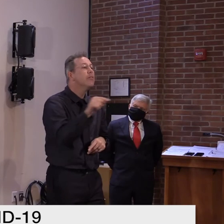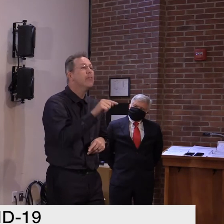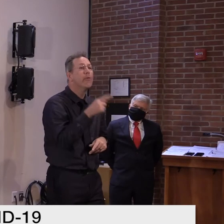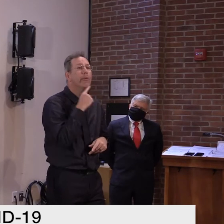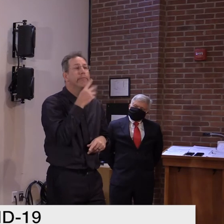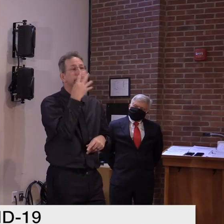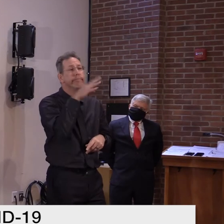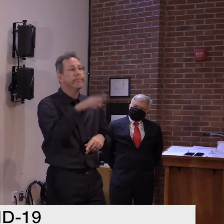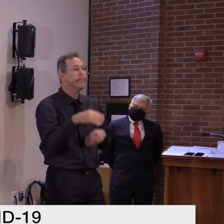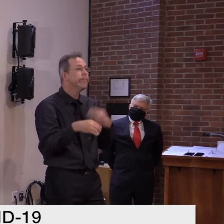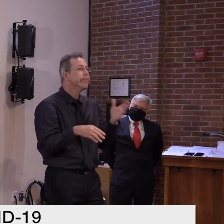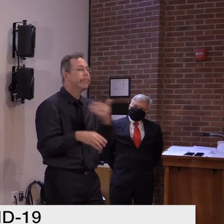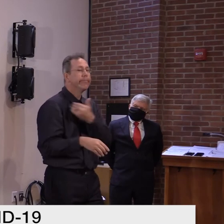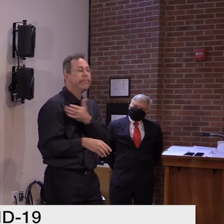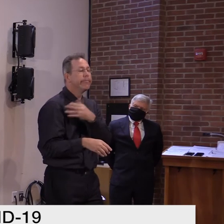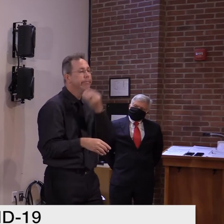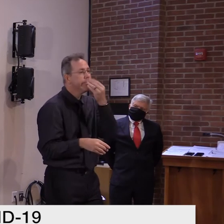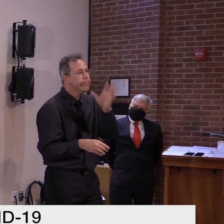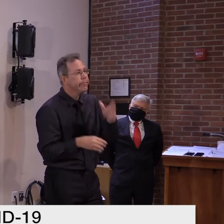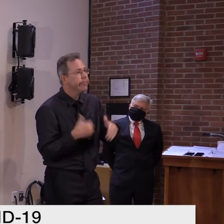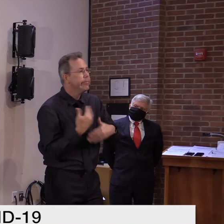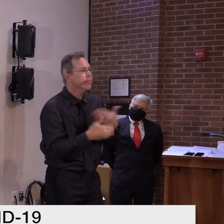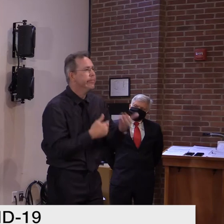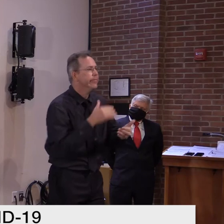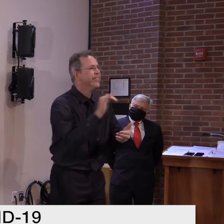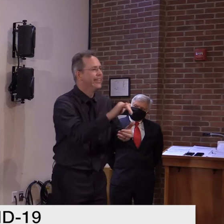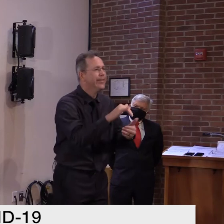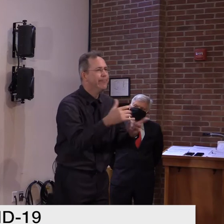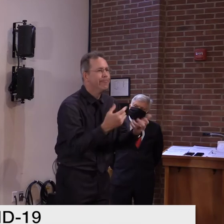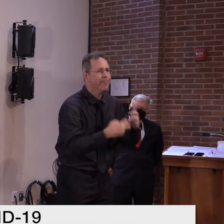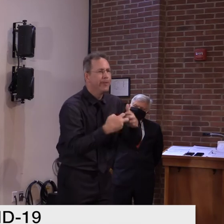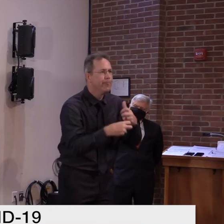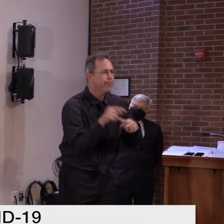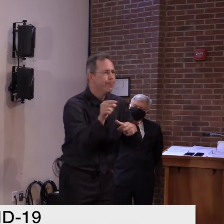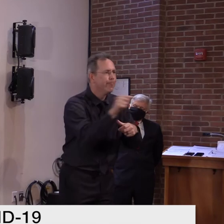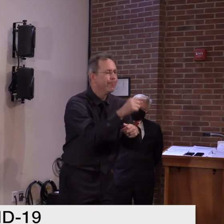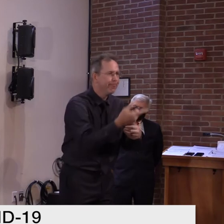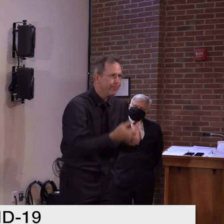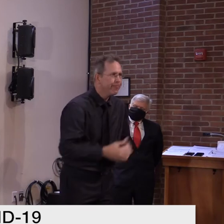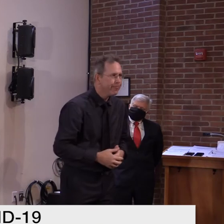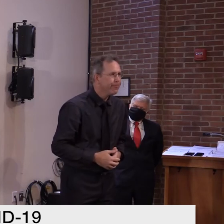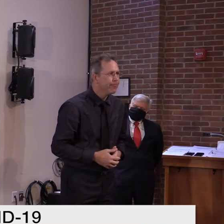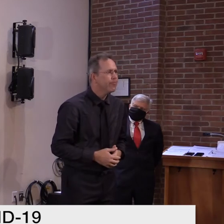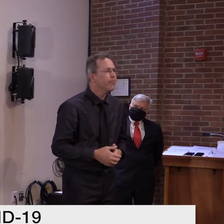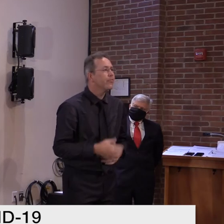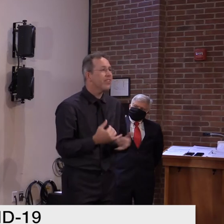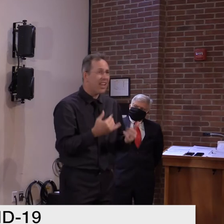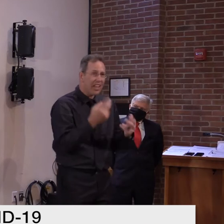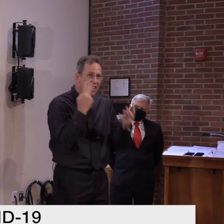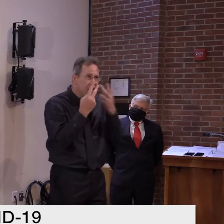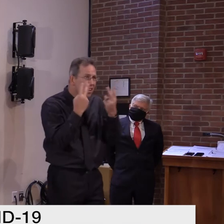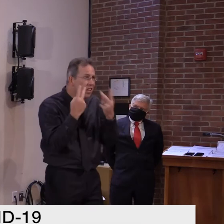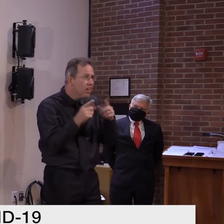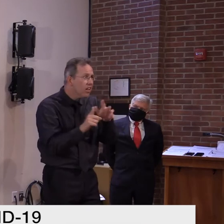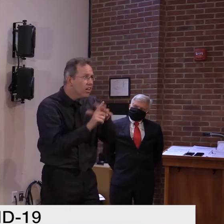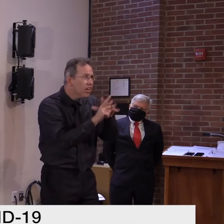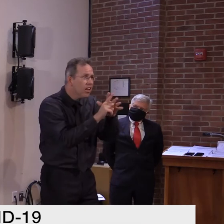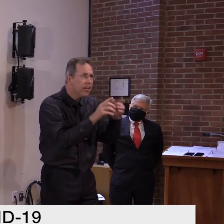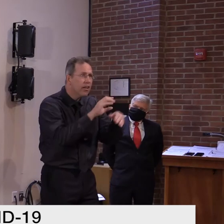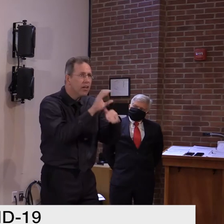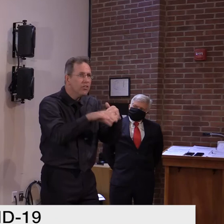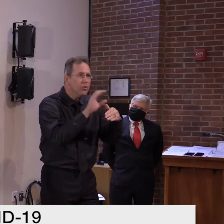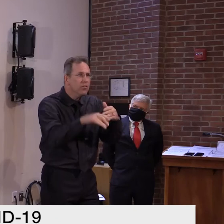uh, we're, uh, putting forward. And, um, and now we're, we're experiencing the results of that. So again, if you can